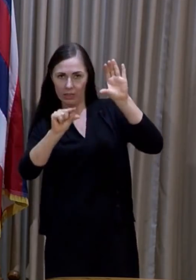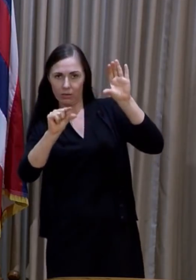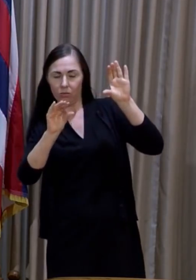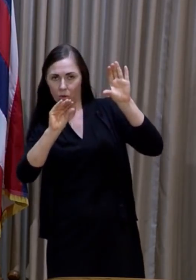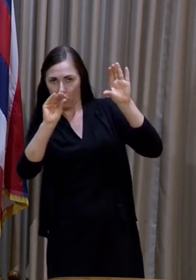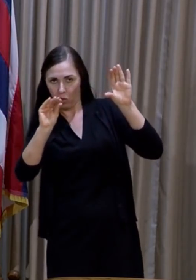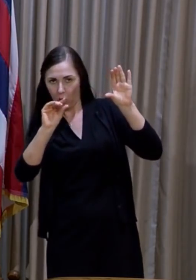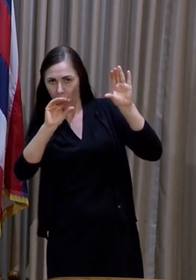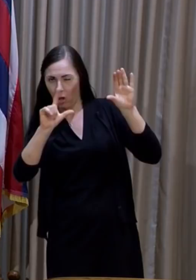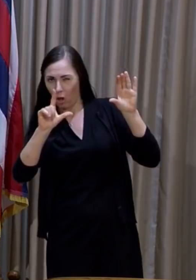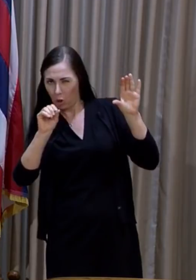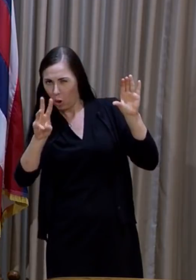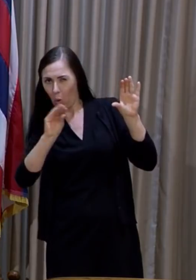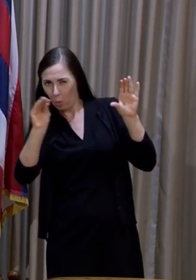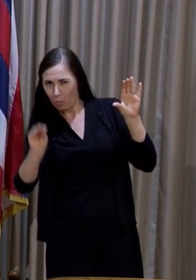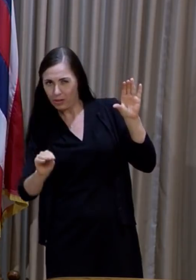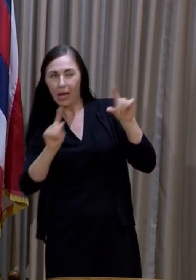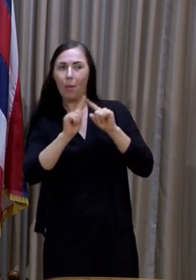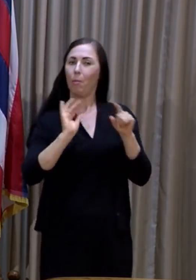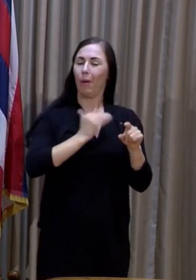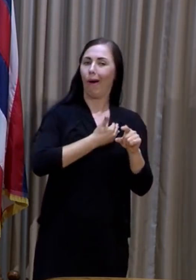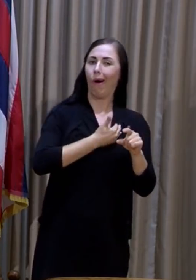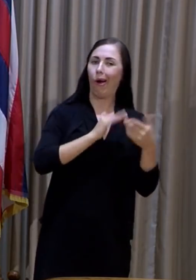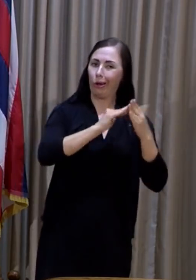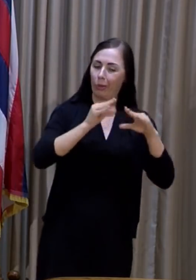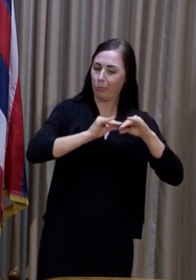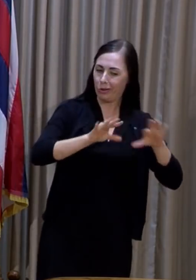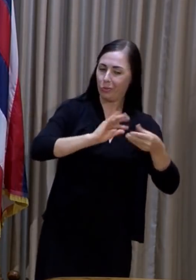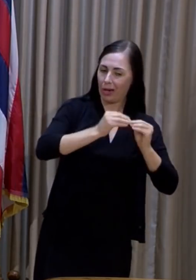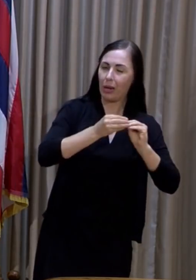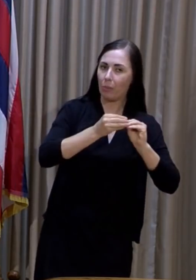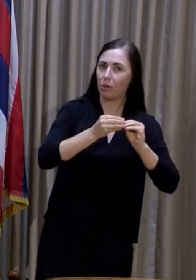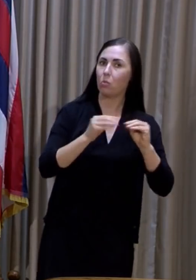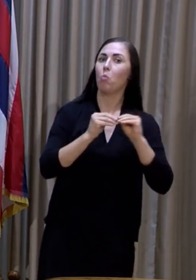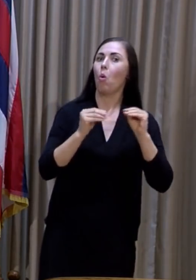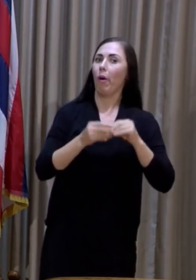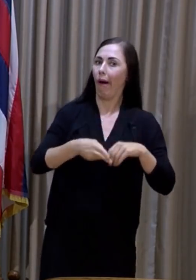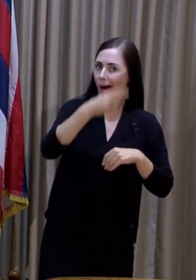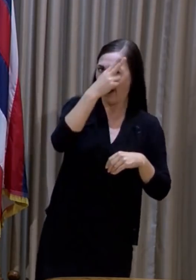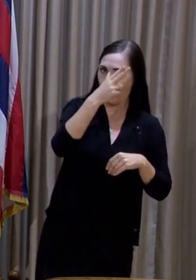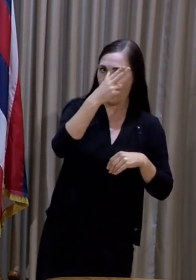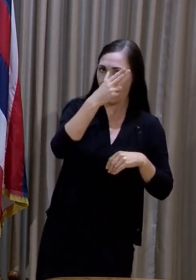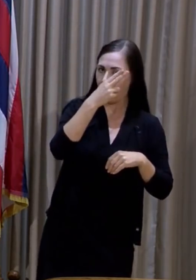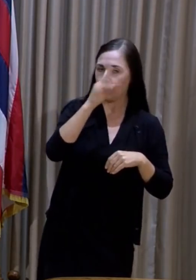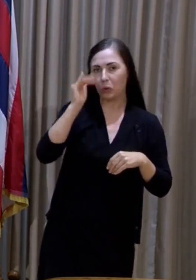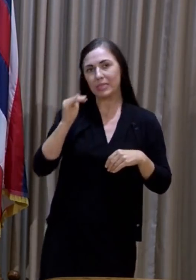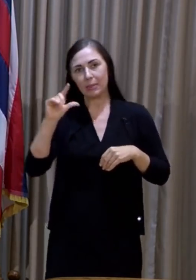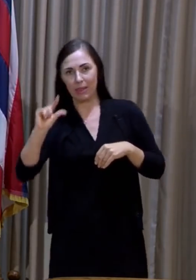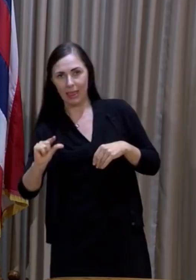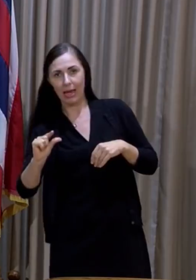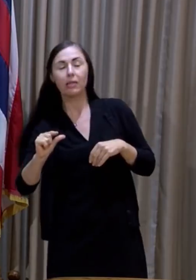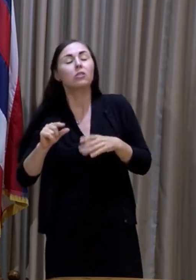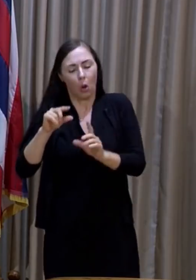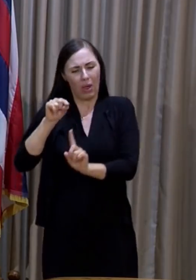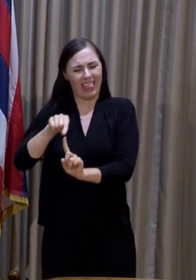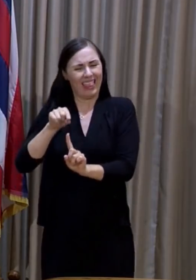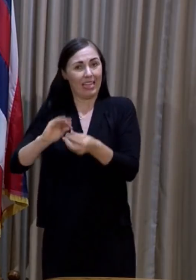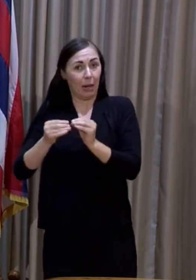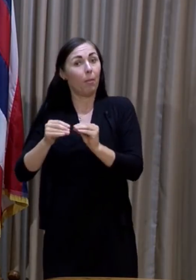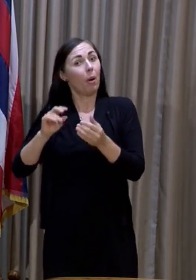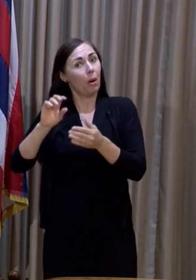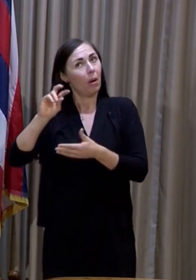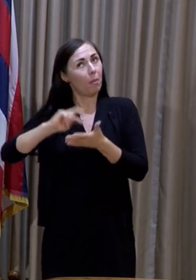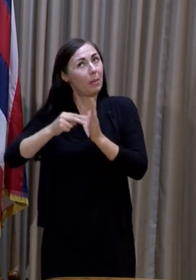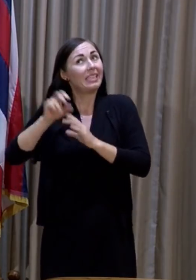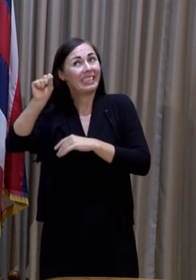that our overall numbers are so high, it's kind of dwarfing that. And all that really tells us is that, yes, we have cases related to travel. The